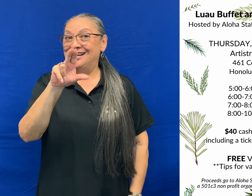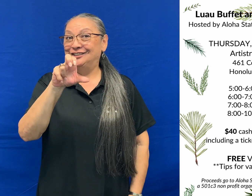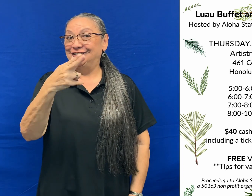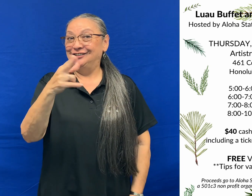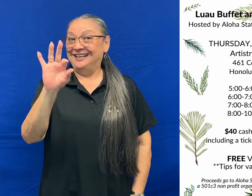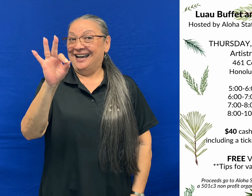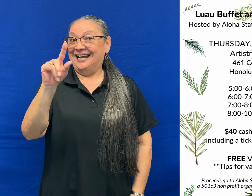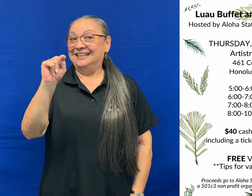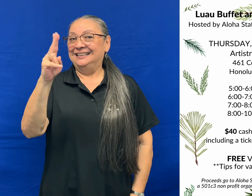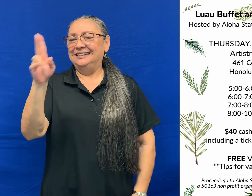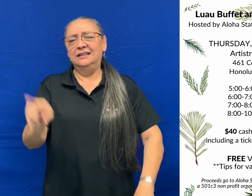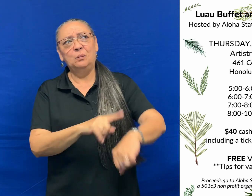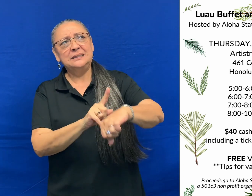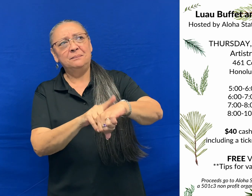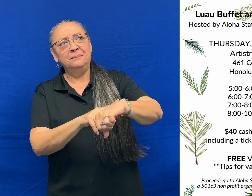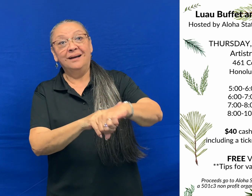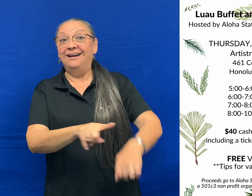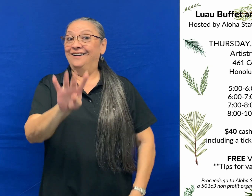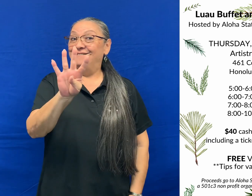9th from 4 30 to 10 pm.